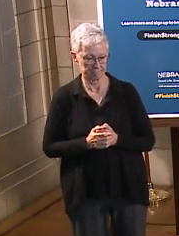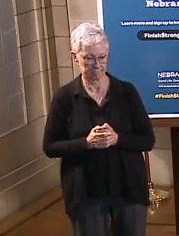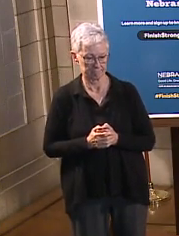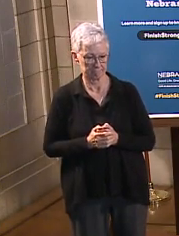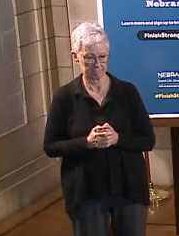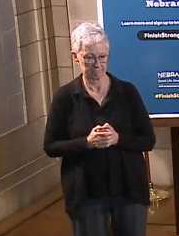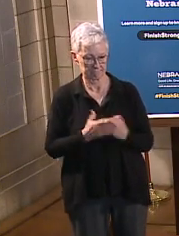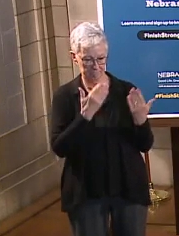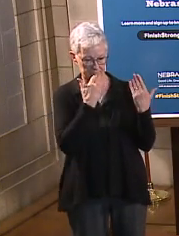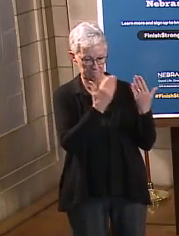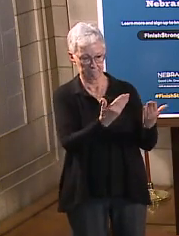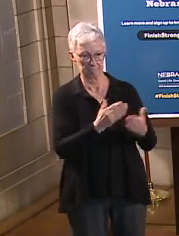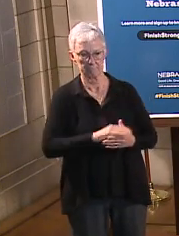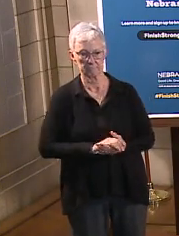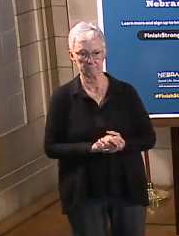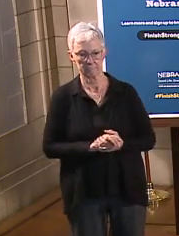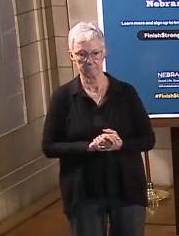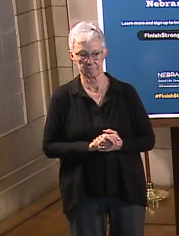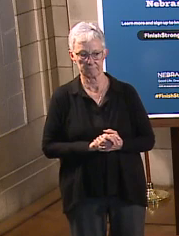Thank you, Dr. Antone.